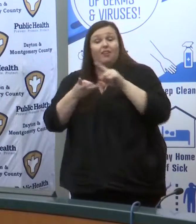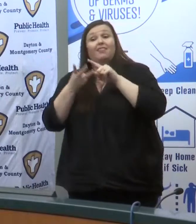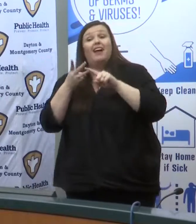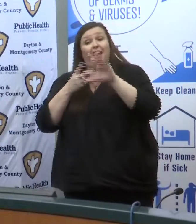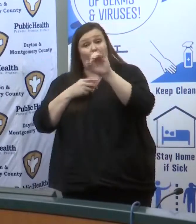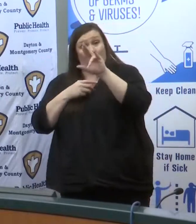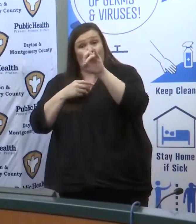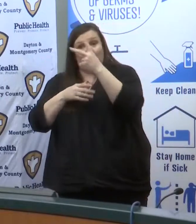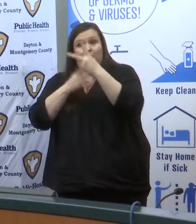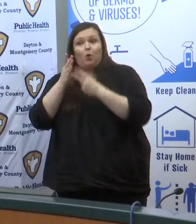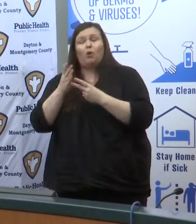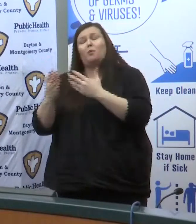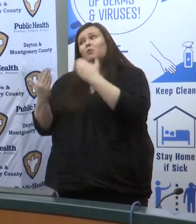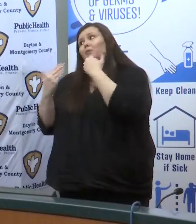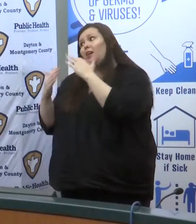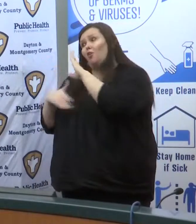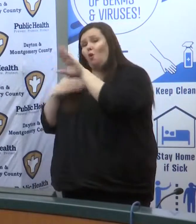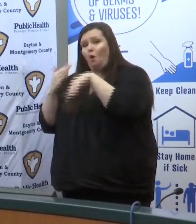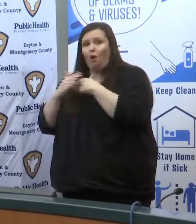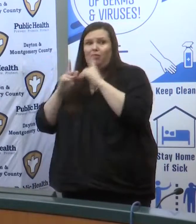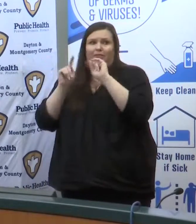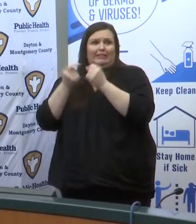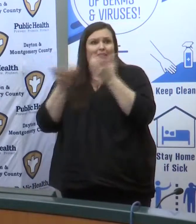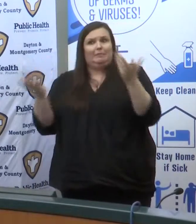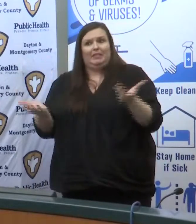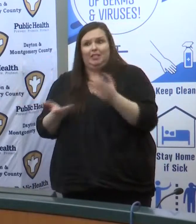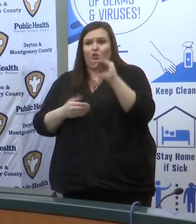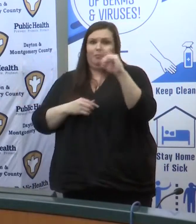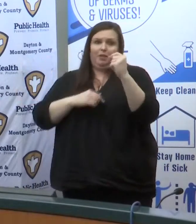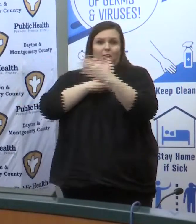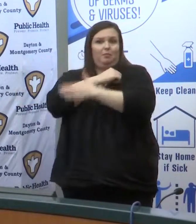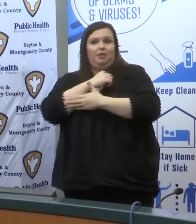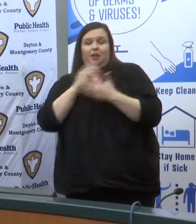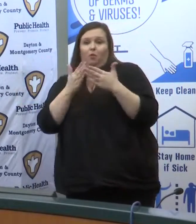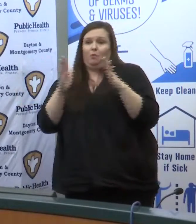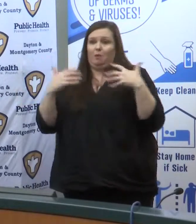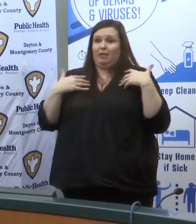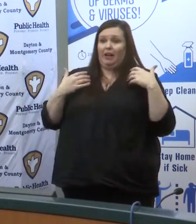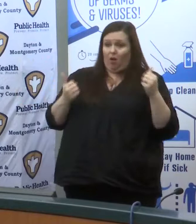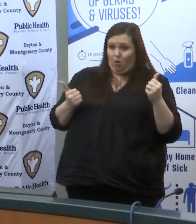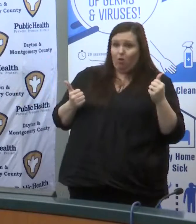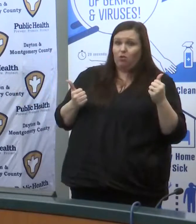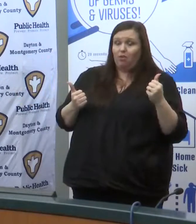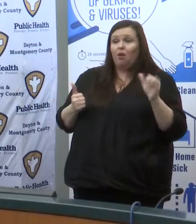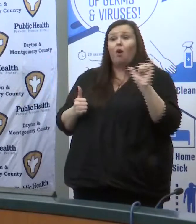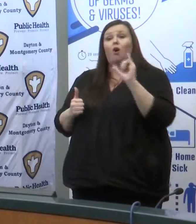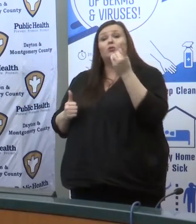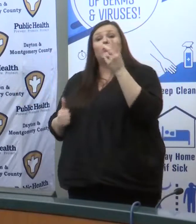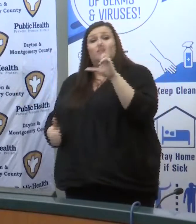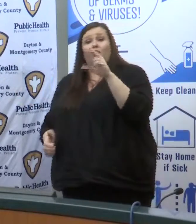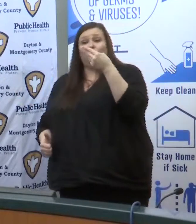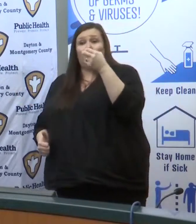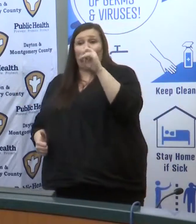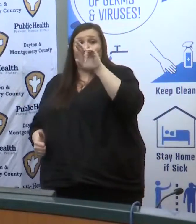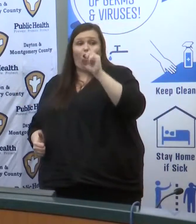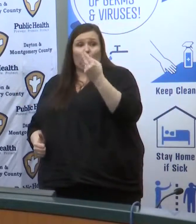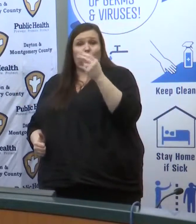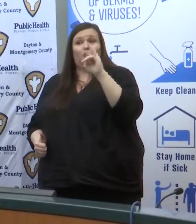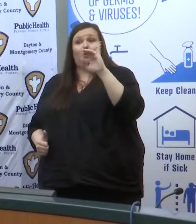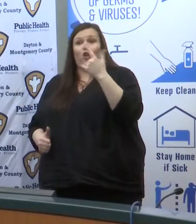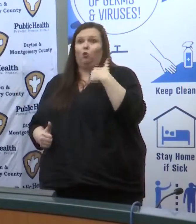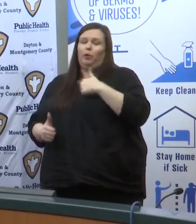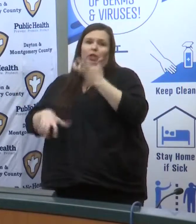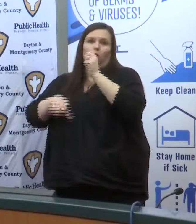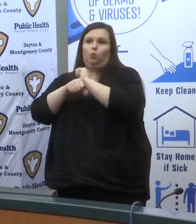thank Health Commissioner Cooper and the entire team here Montgomery County Public Health as well as Dr. Harshbarger who we've worked so closely